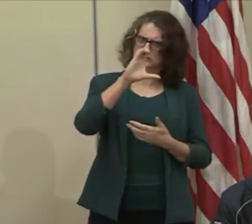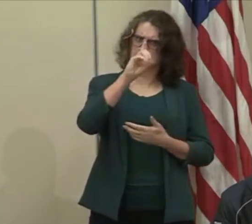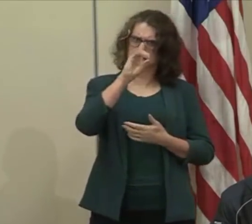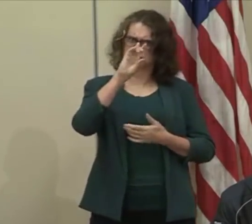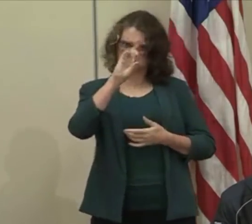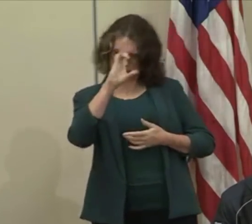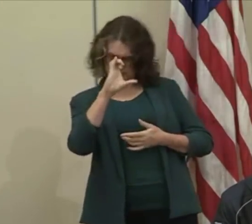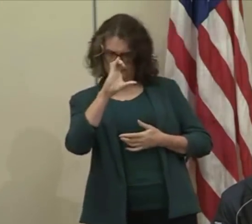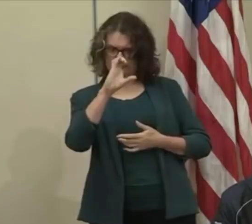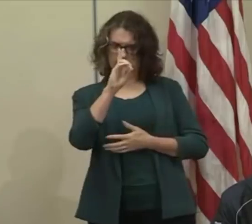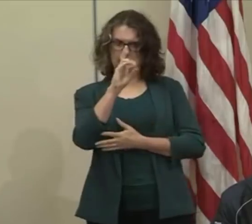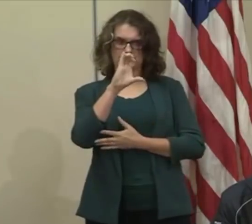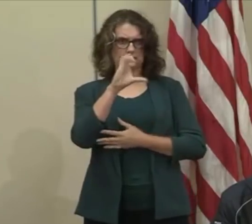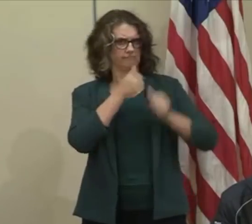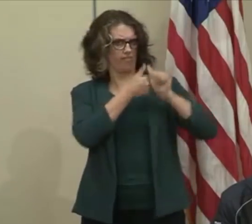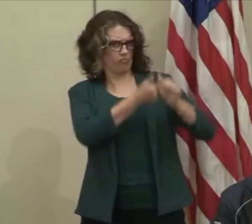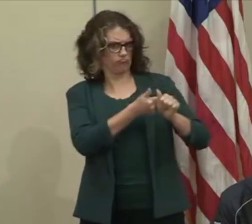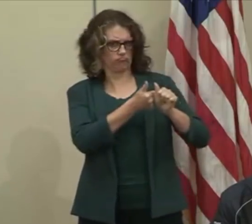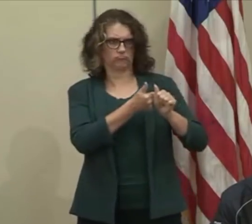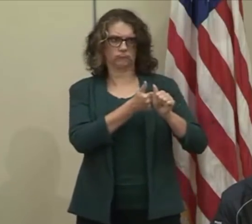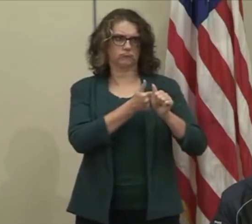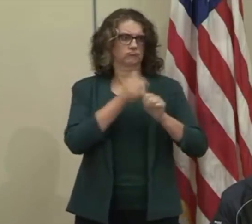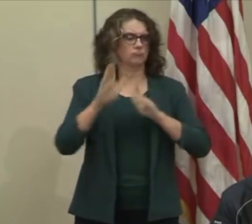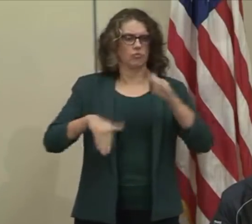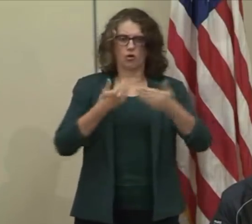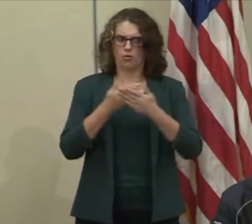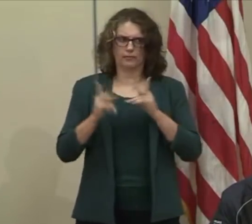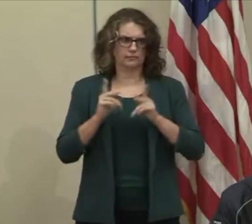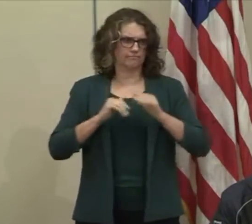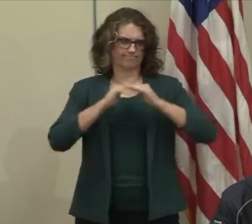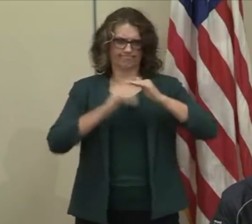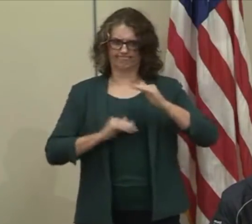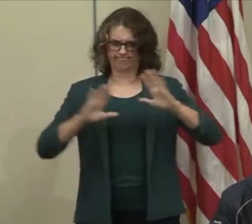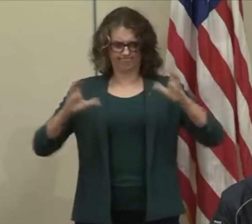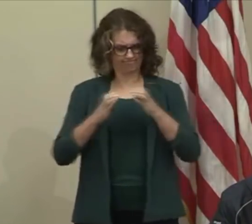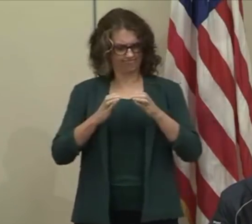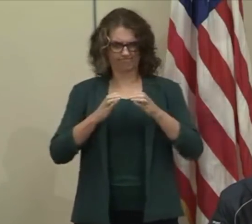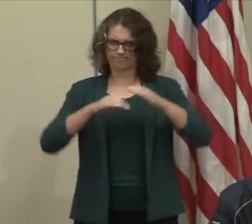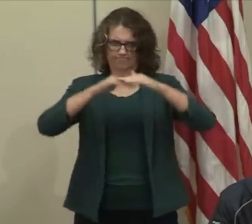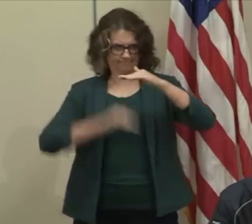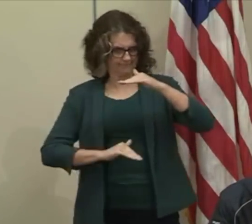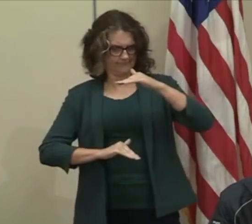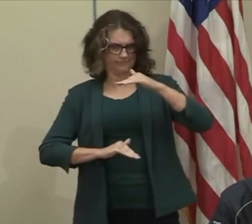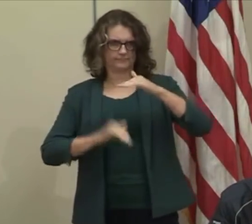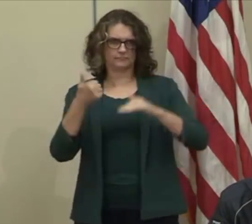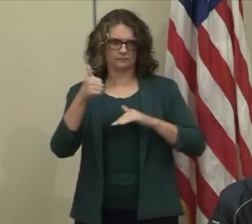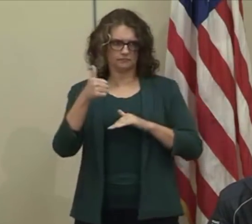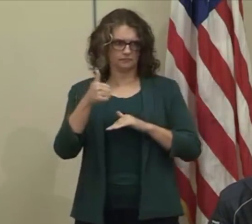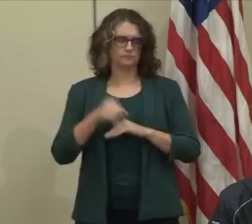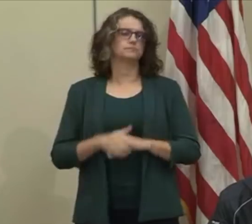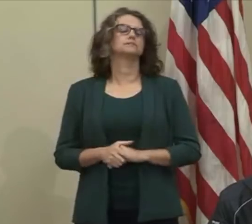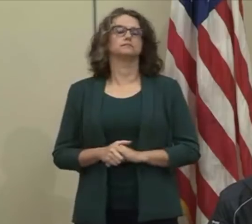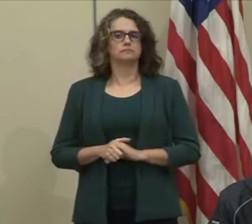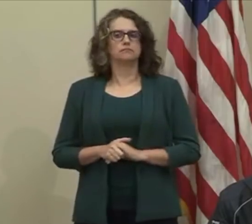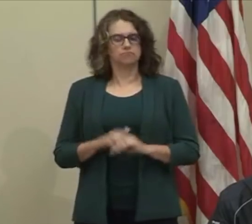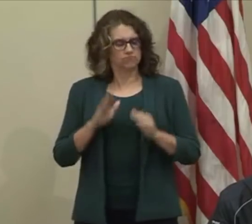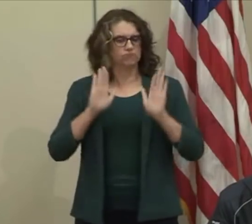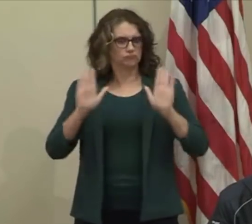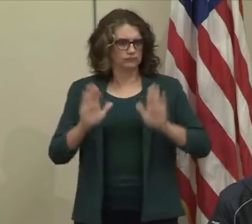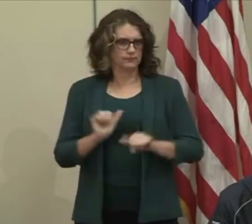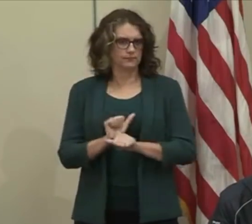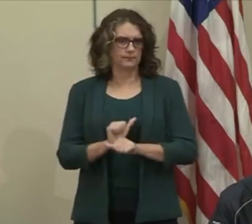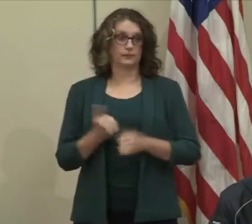keeping gatherings below 10 or more. So thank you for everything that you're doing. Today we're